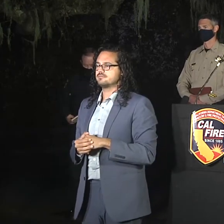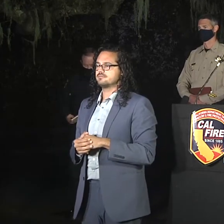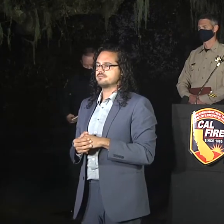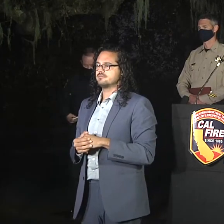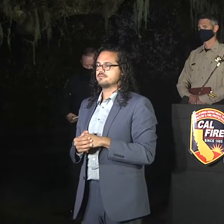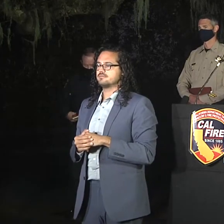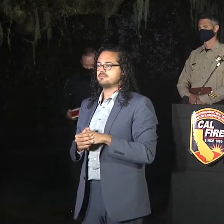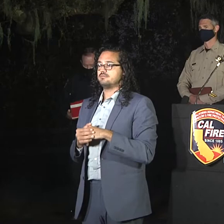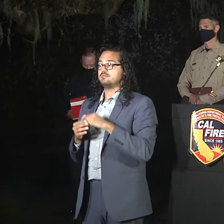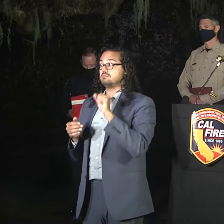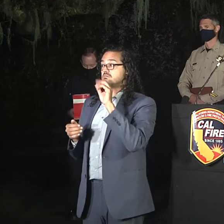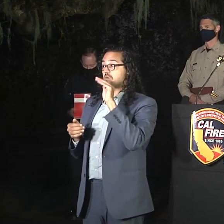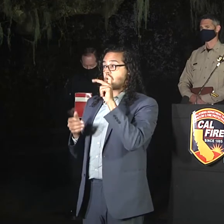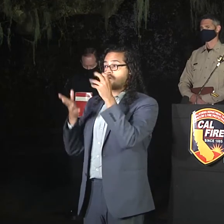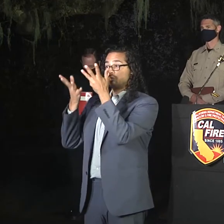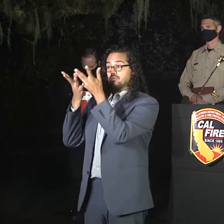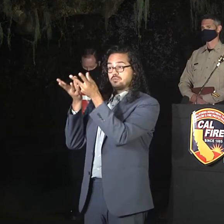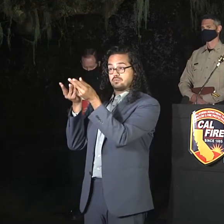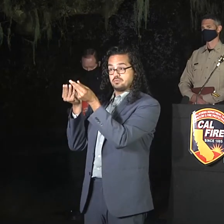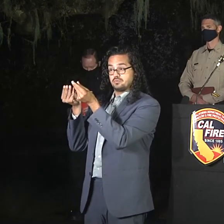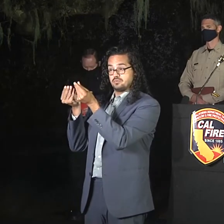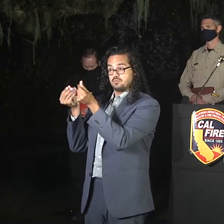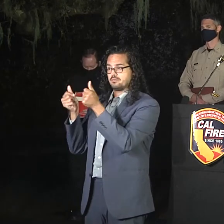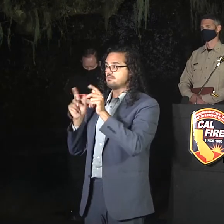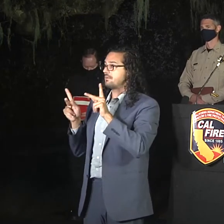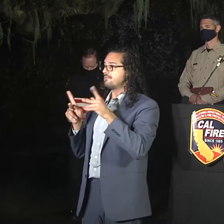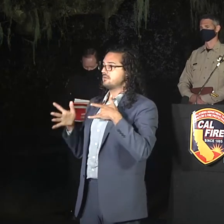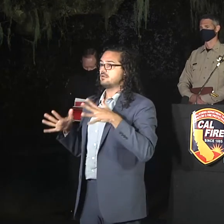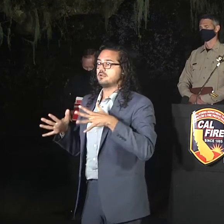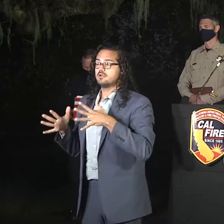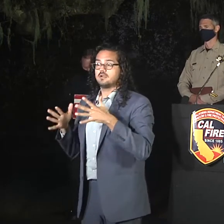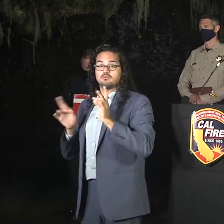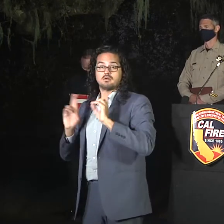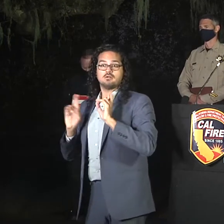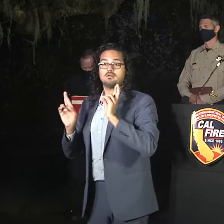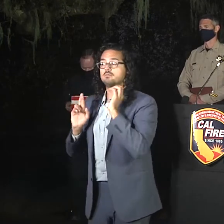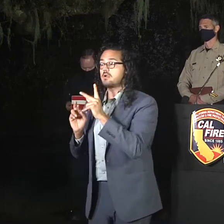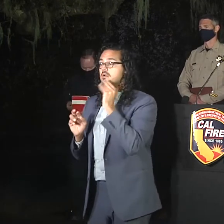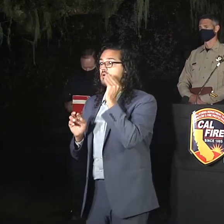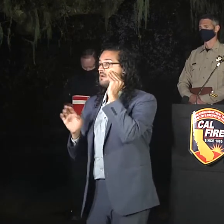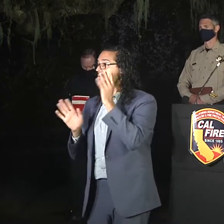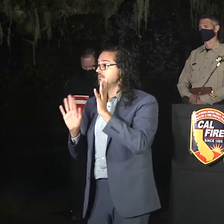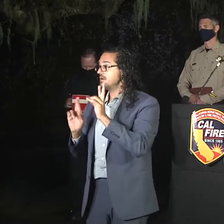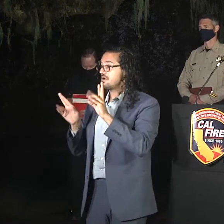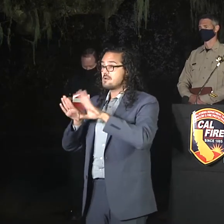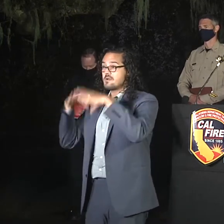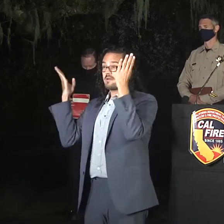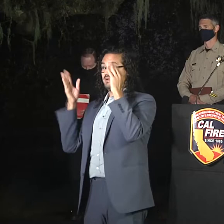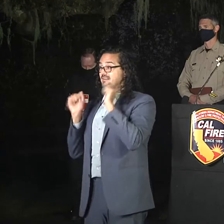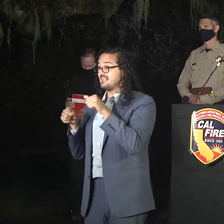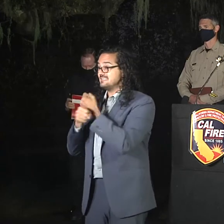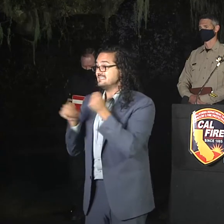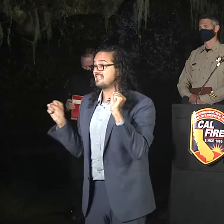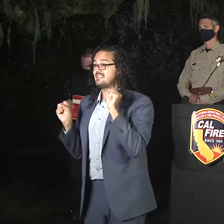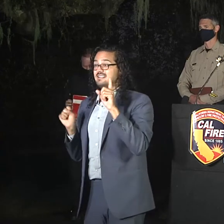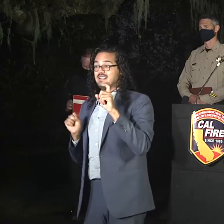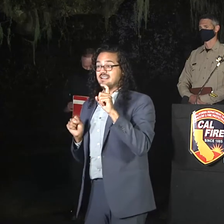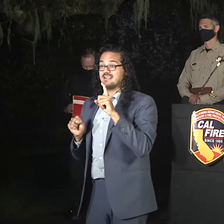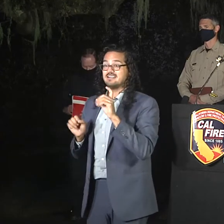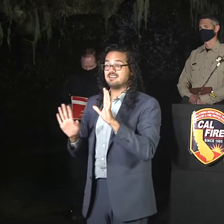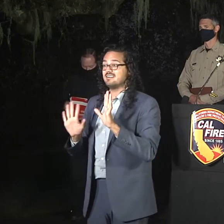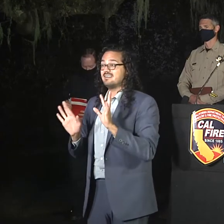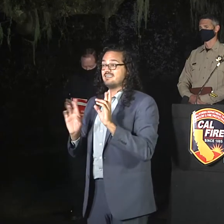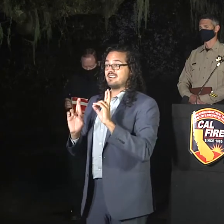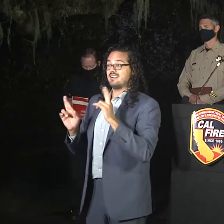all the residents get very restless about trying to get back in and wanting to know when the evacuation orders and warnings